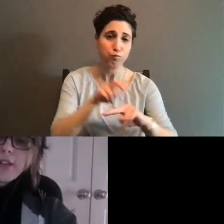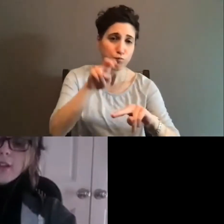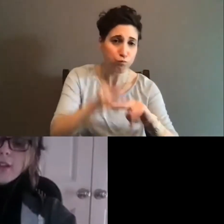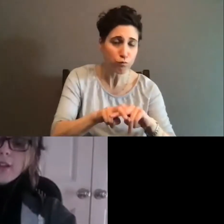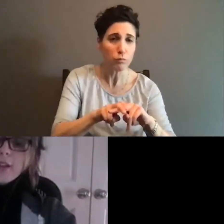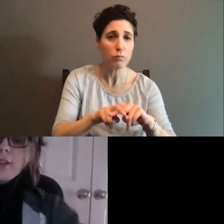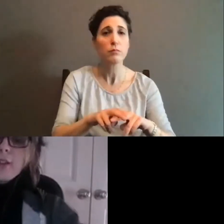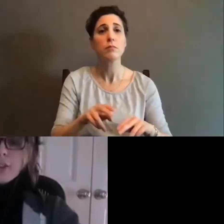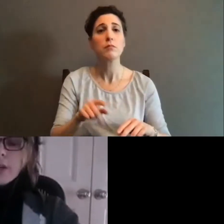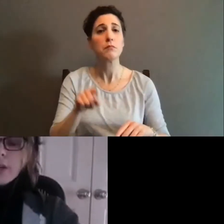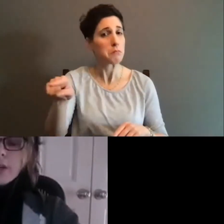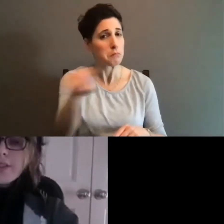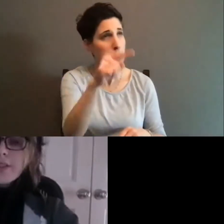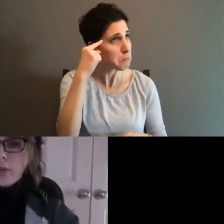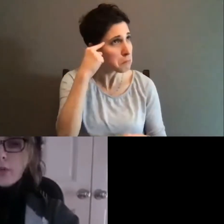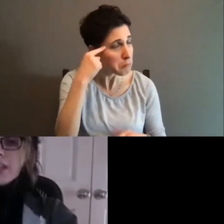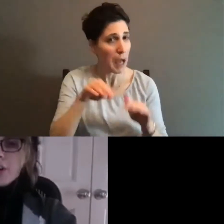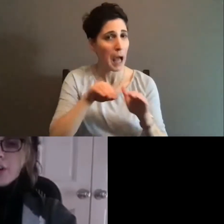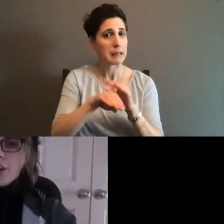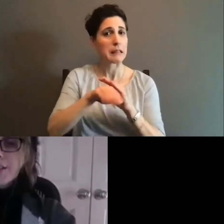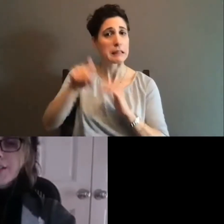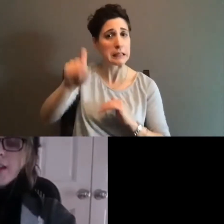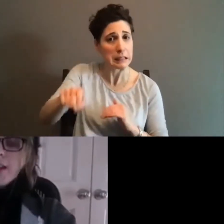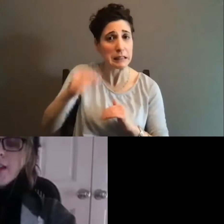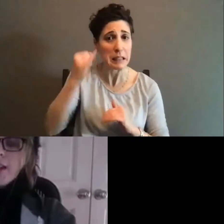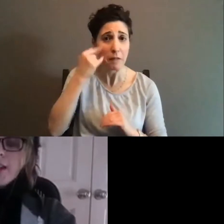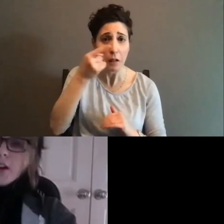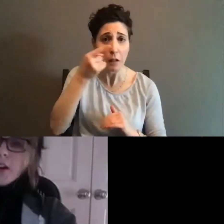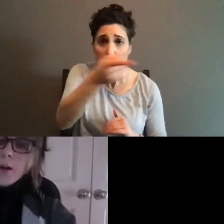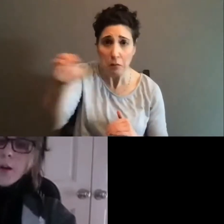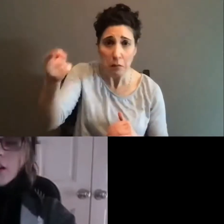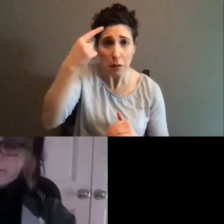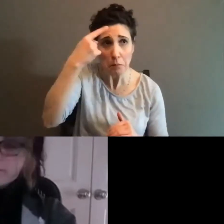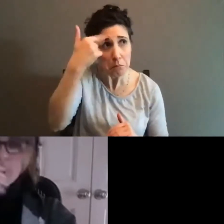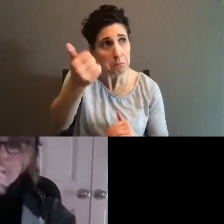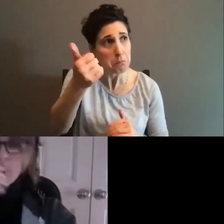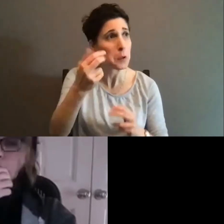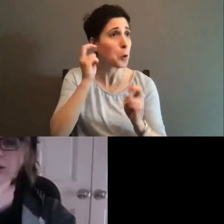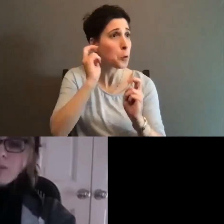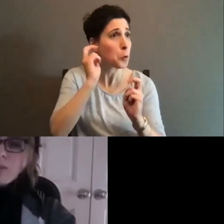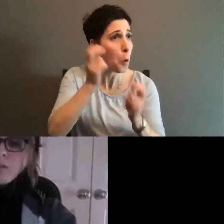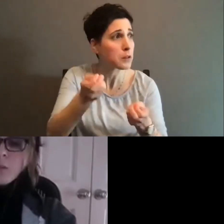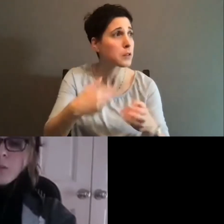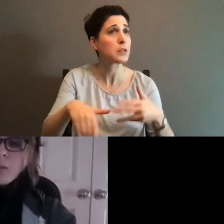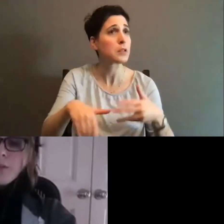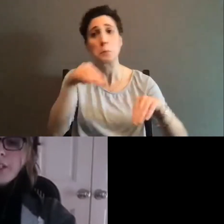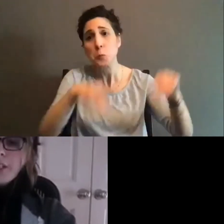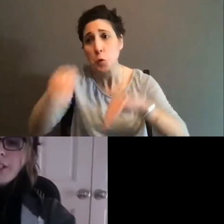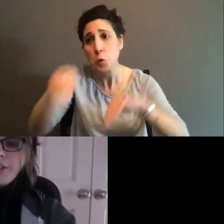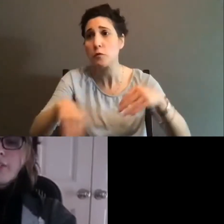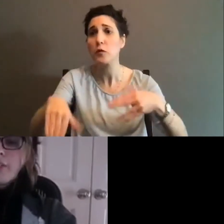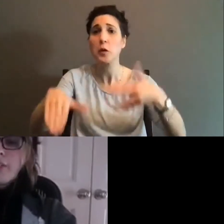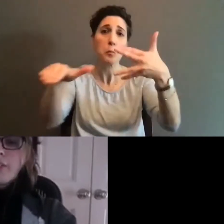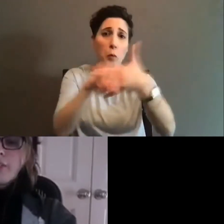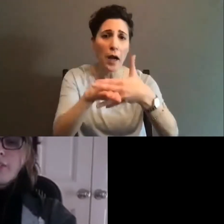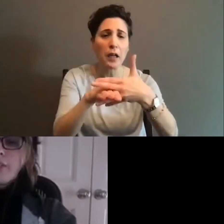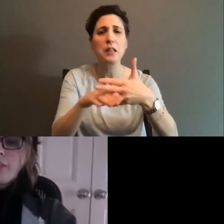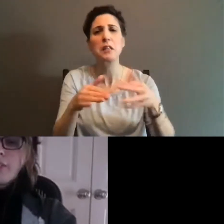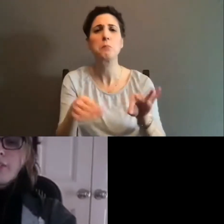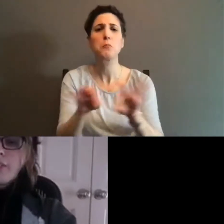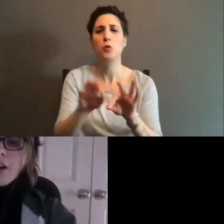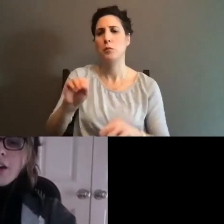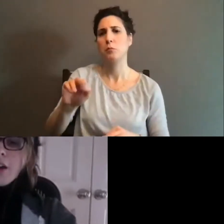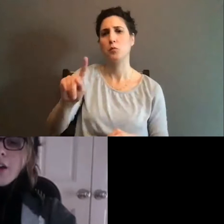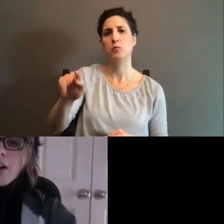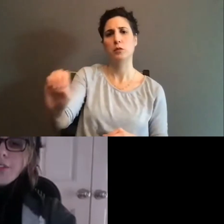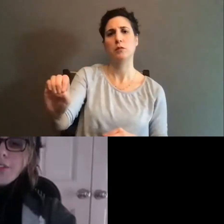needs. If you need to make noise, move, take breaks, go on and off, you know, mute mic, whatever you need to do, get a drink,